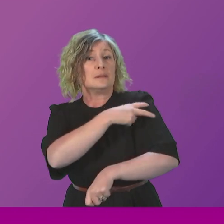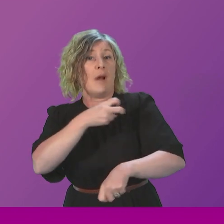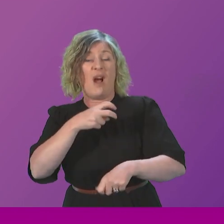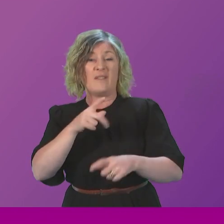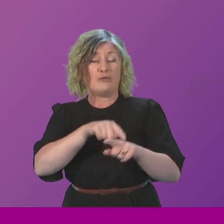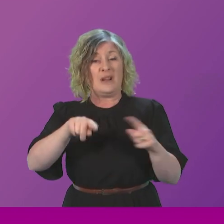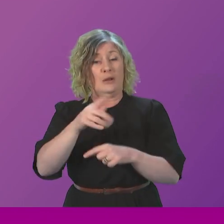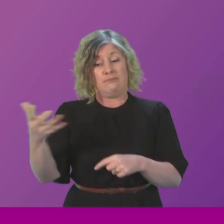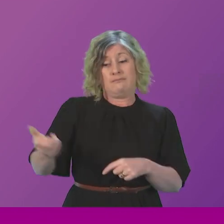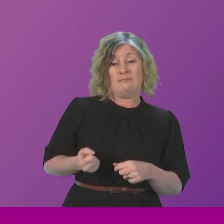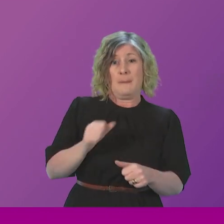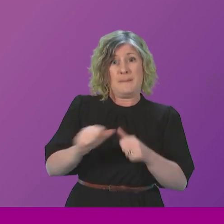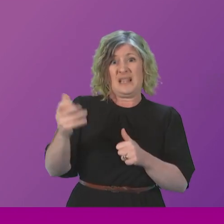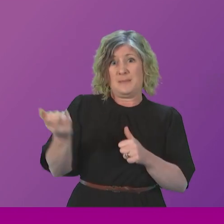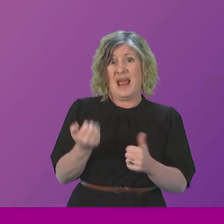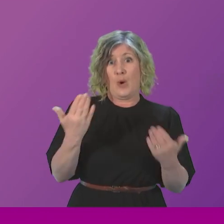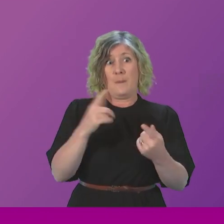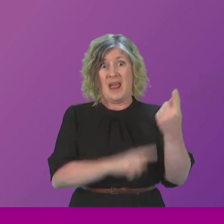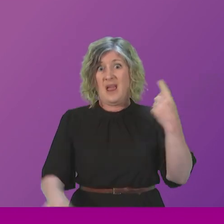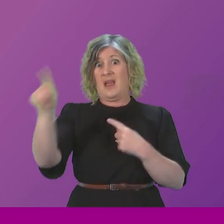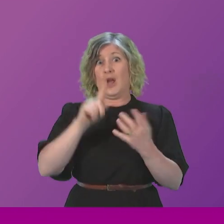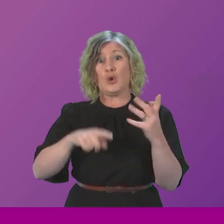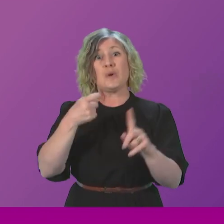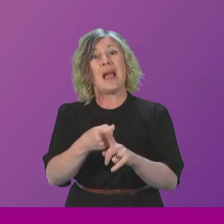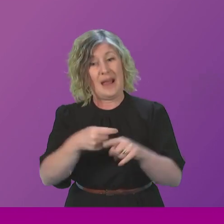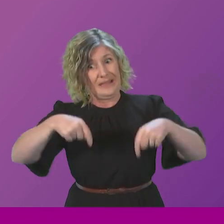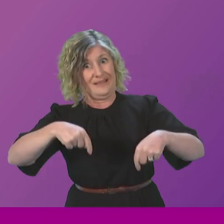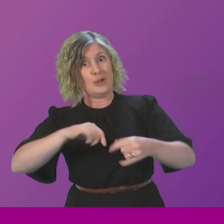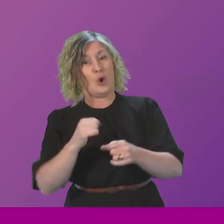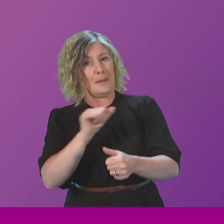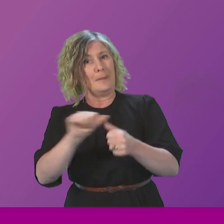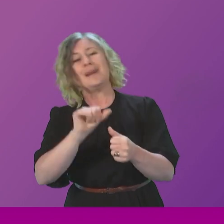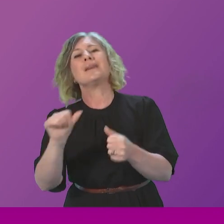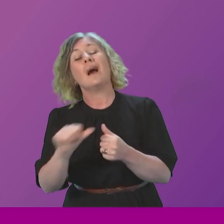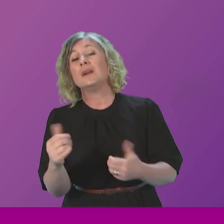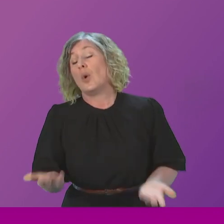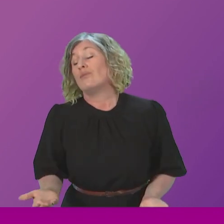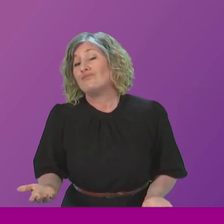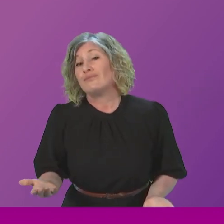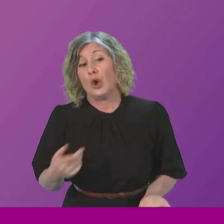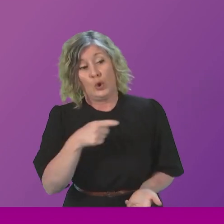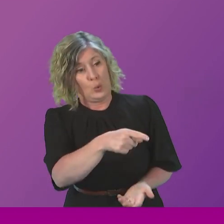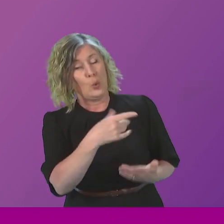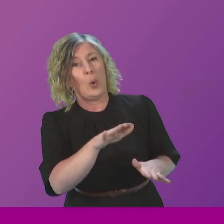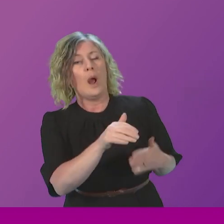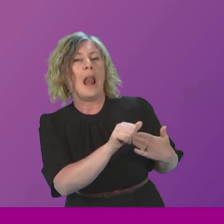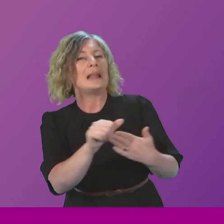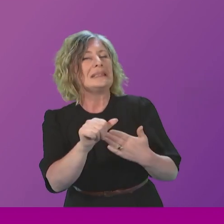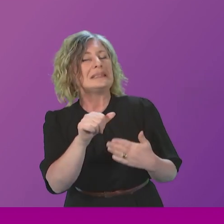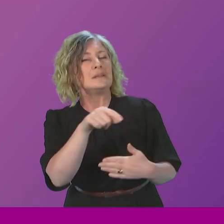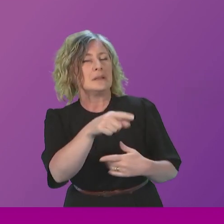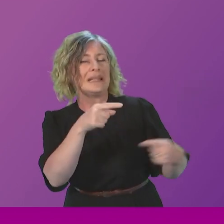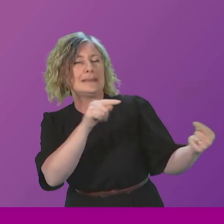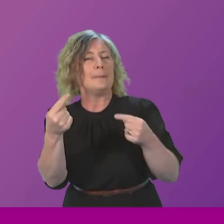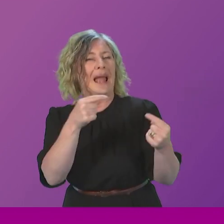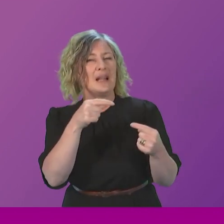value our staff. I seem to remember quite well doing a debate here when Anas Awar was leading a debate for the Labour Party on Health,